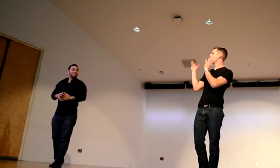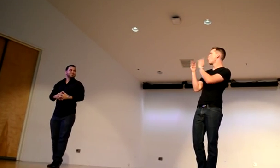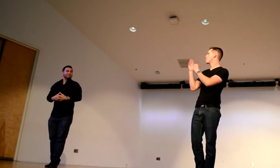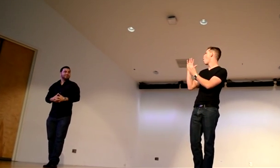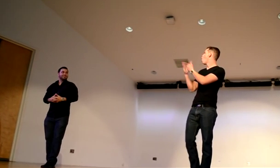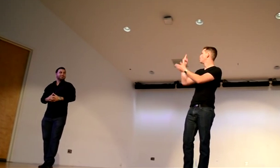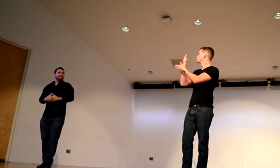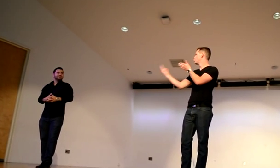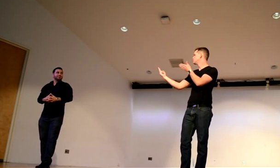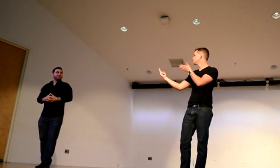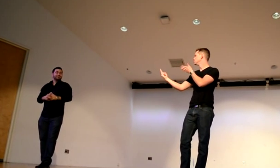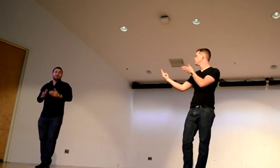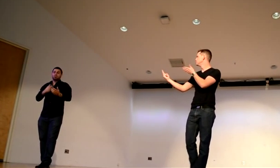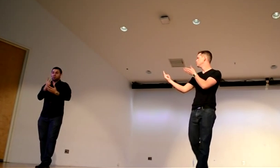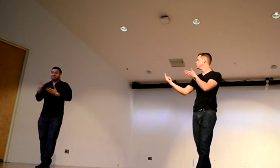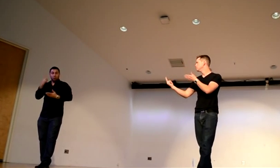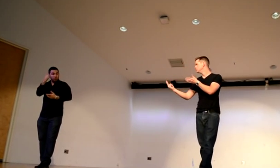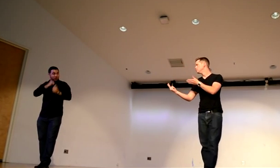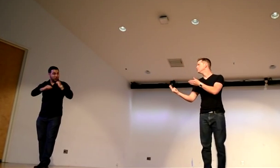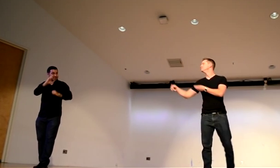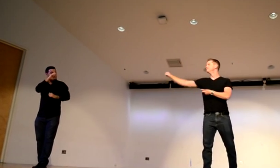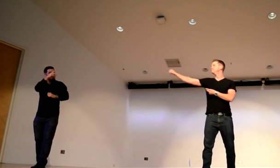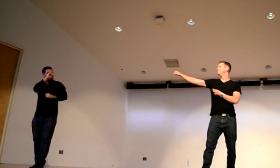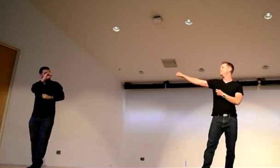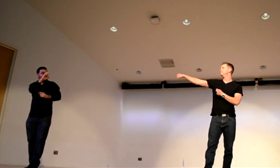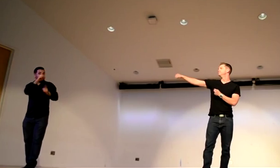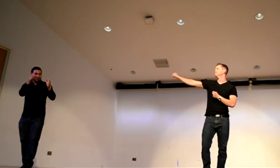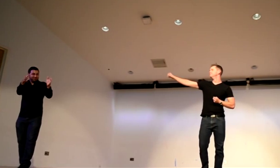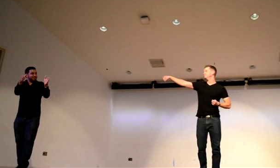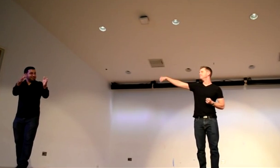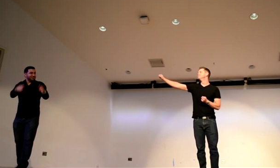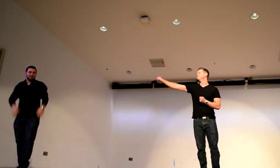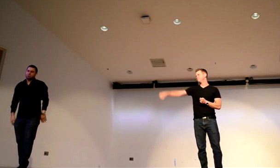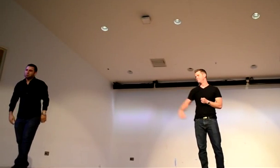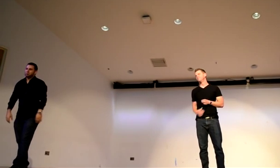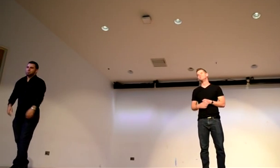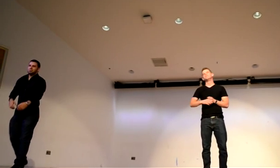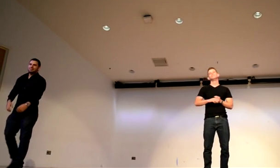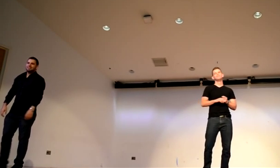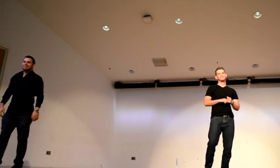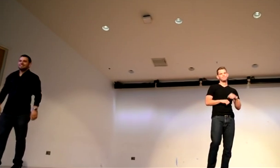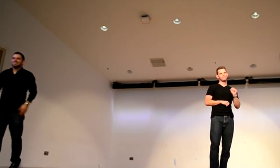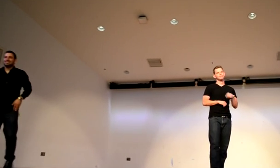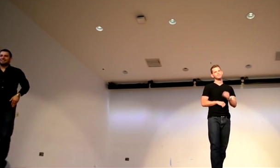Well, yeah, total about, really, two weeks total for one show. For one show? One episode? Right. Oh, my gosh. Wow.